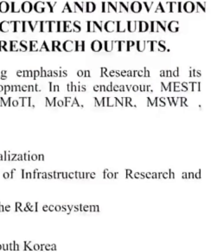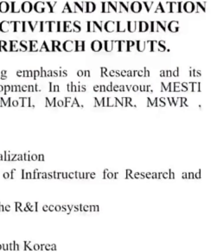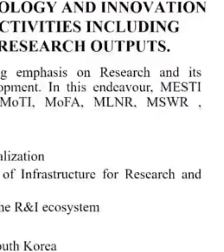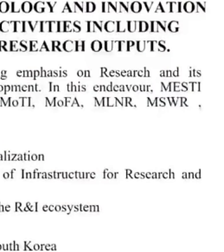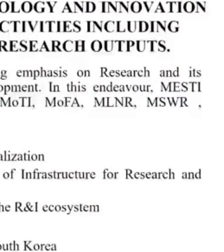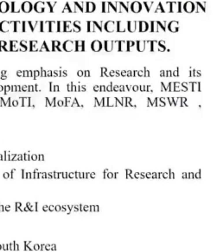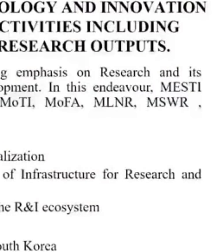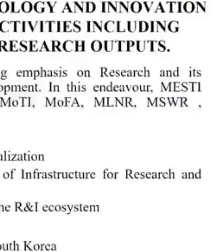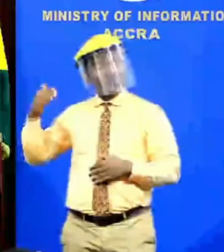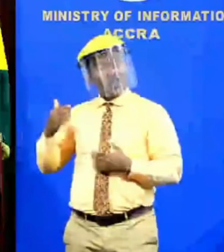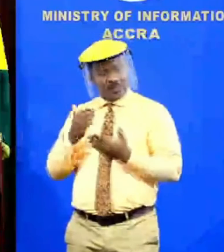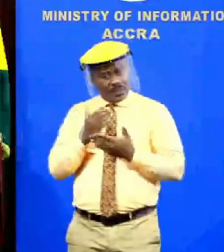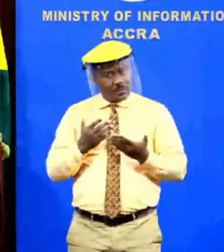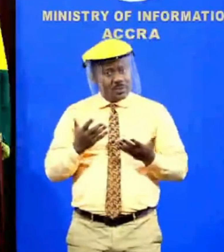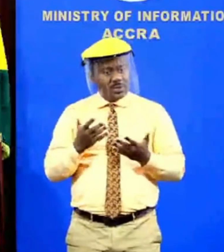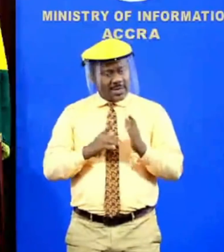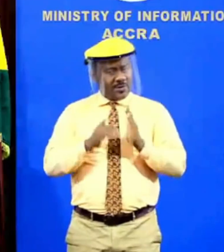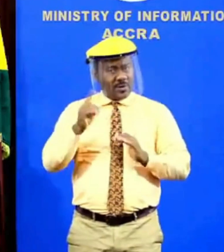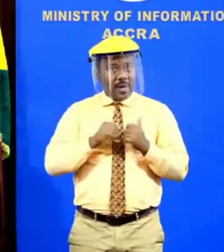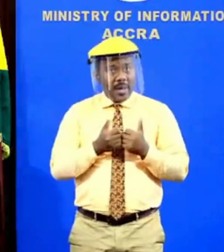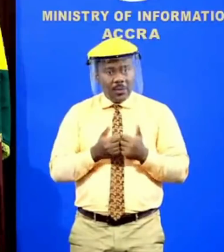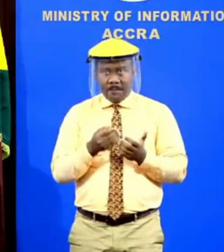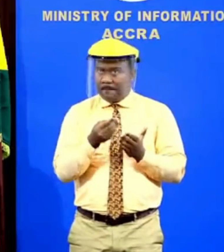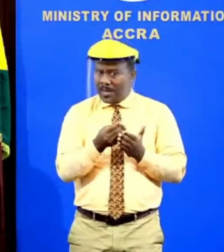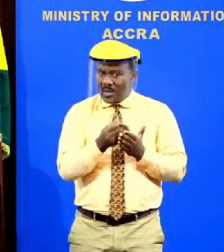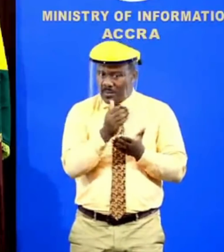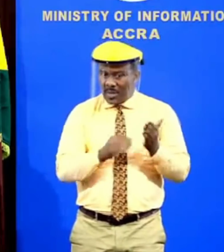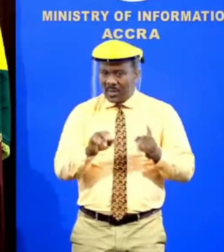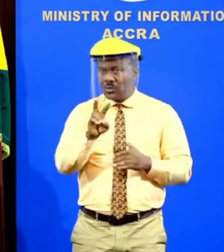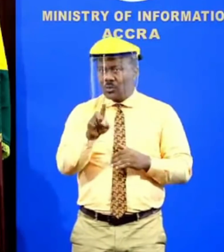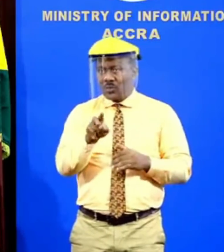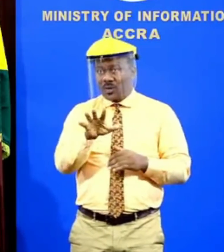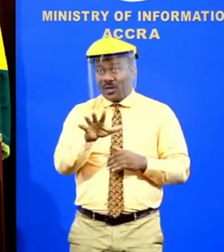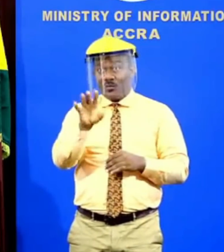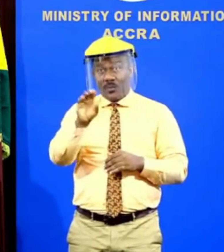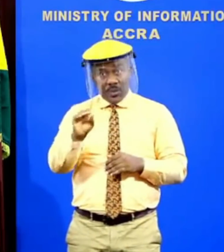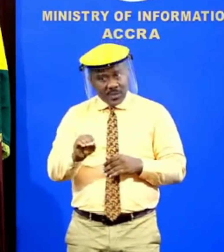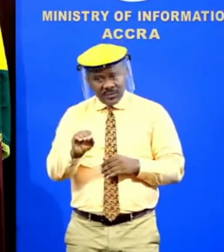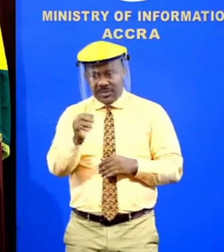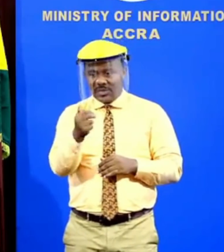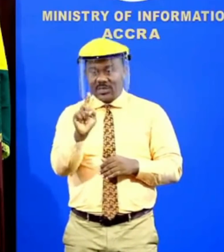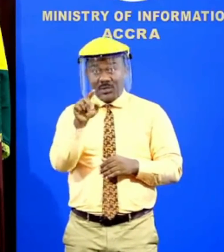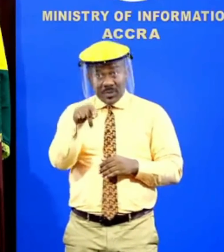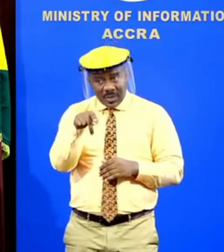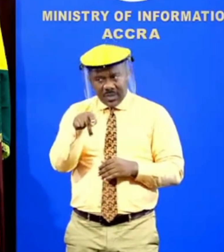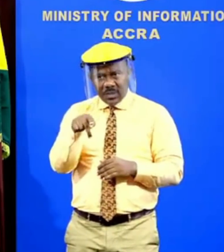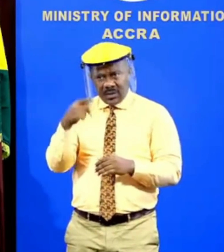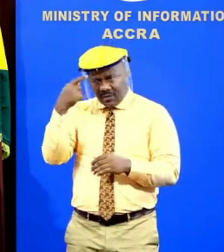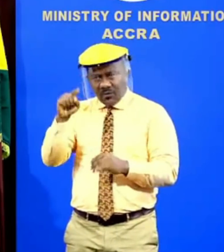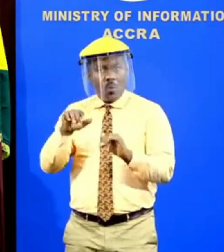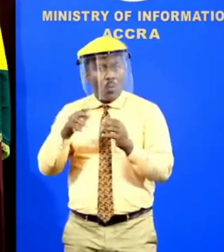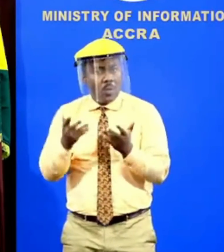some of the, some as high as 2.5% of their GDP to research and development mainly